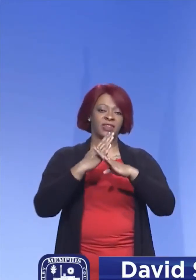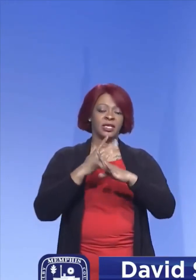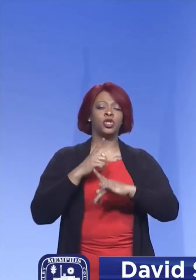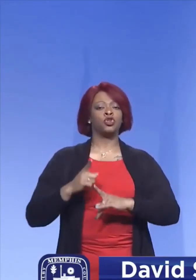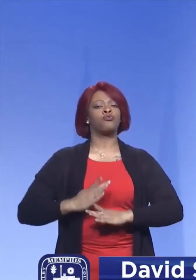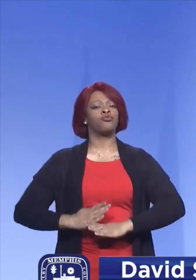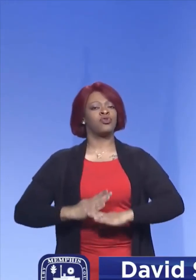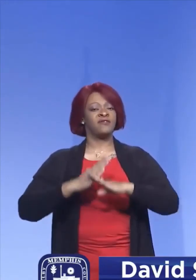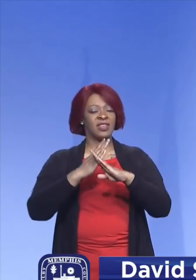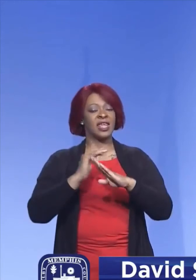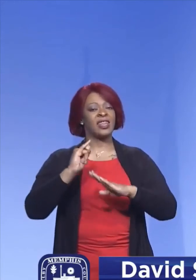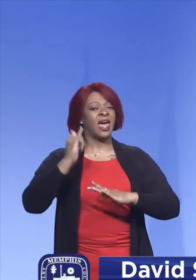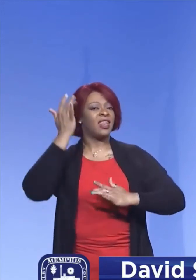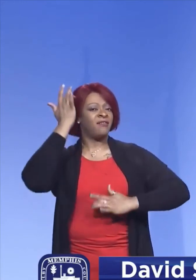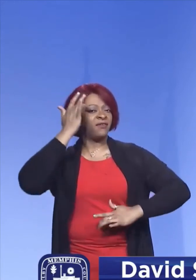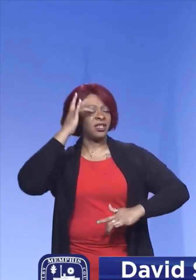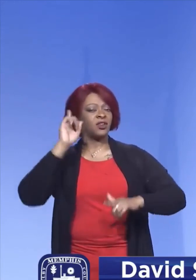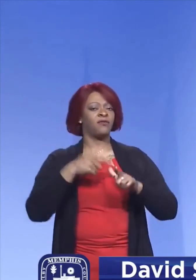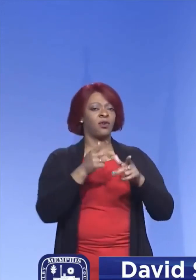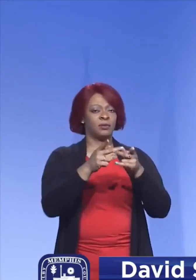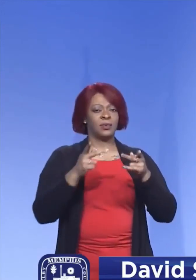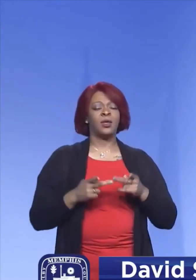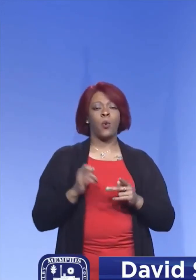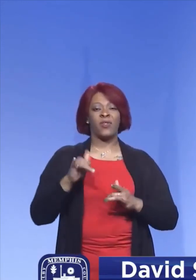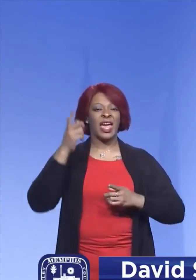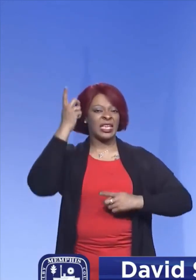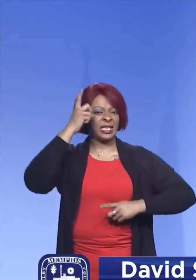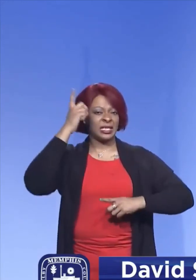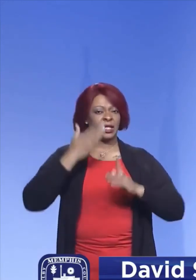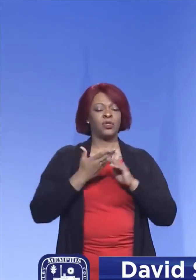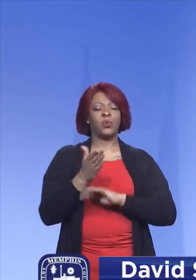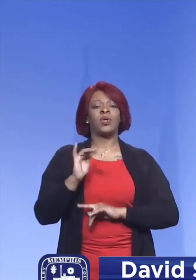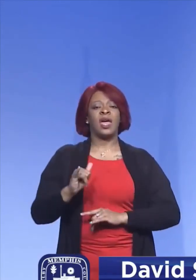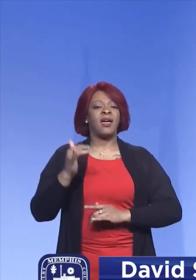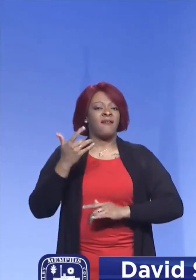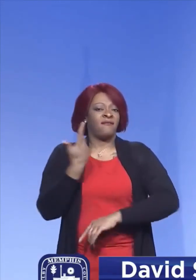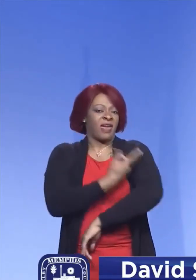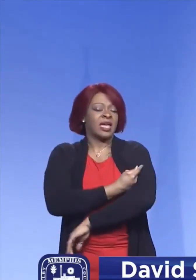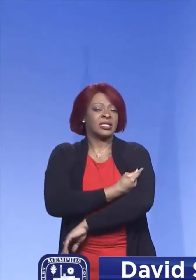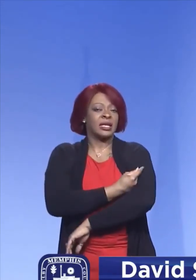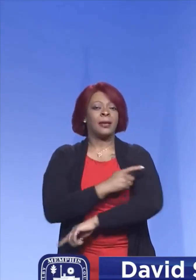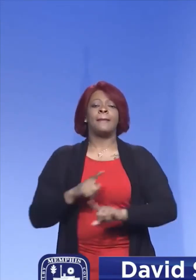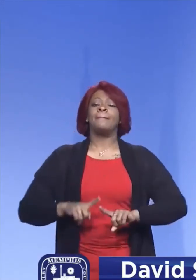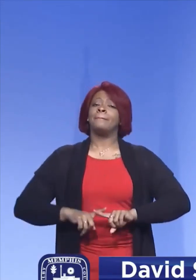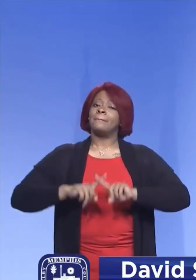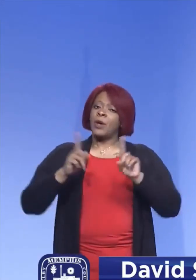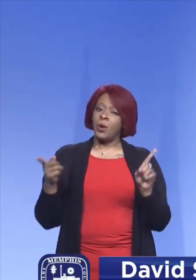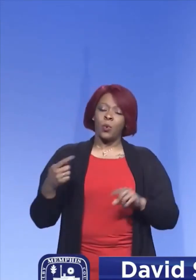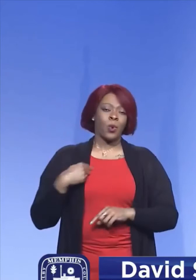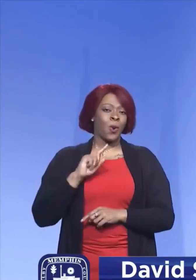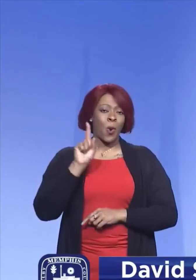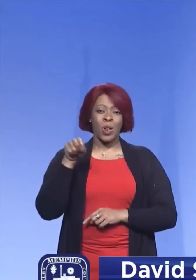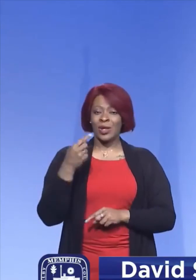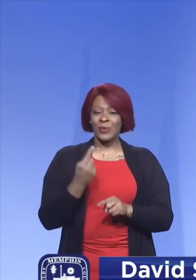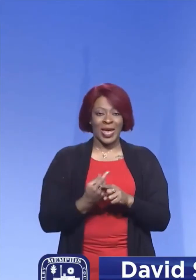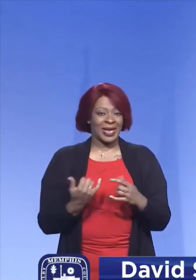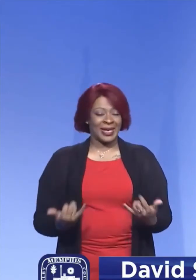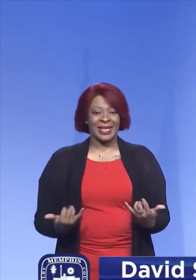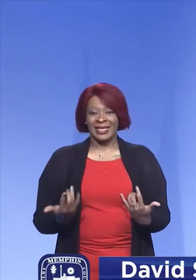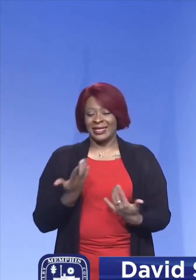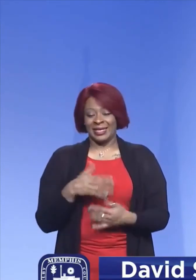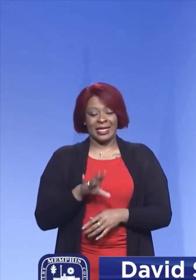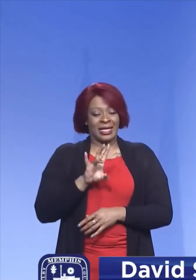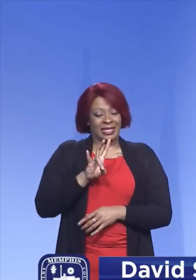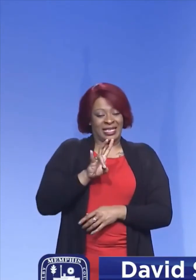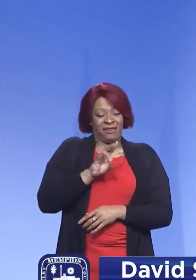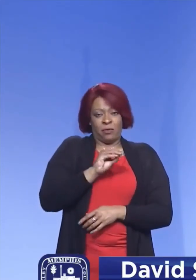the infection in the first place, or at least the disease through the vaccine. But we are only right now at a little above 7